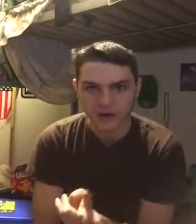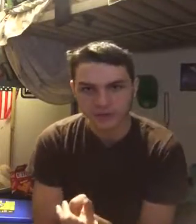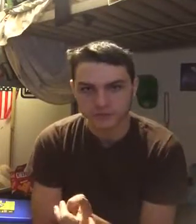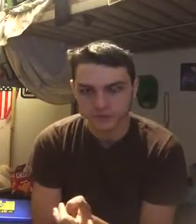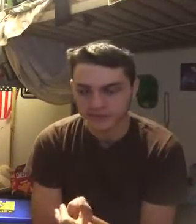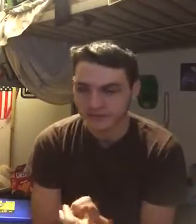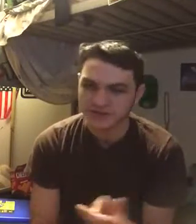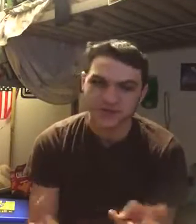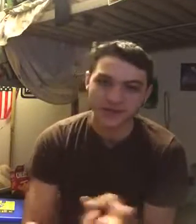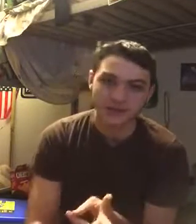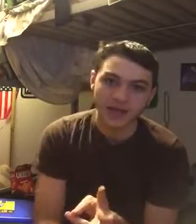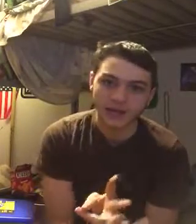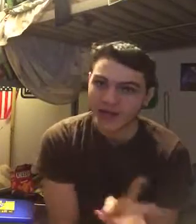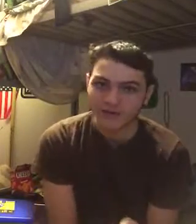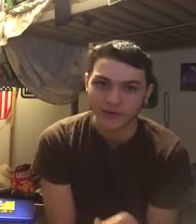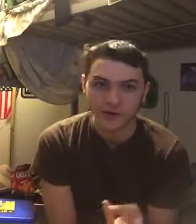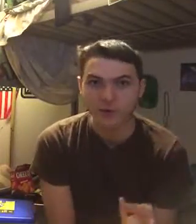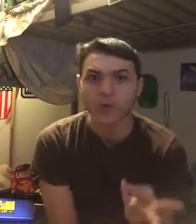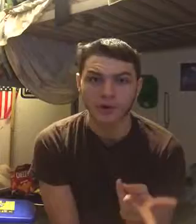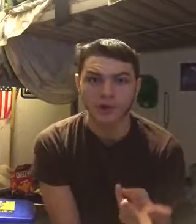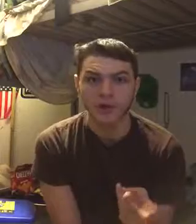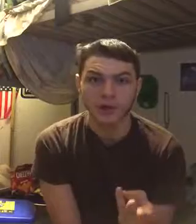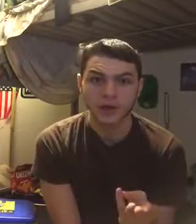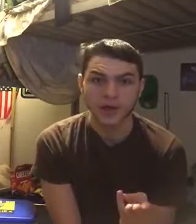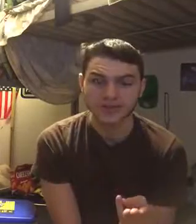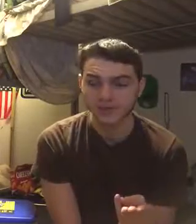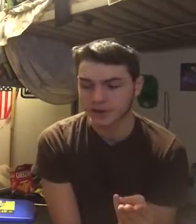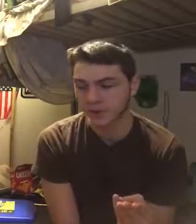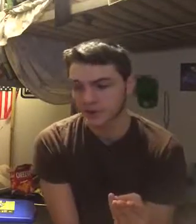fucking receivers and they have Frank Gore as the running back.